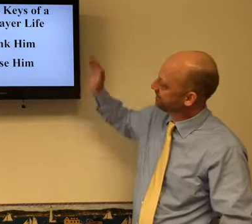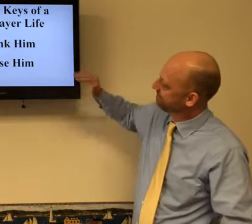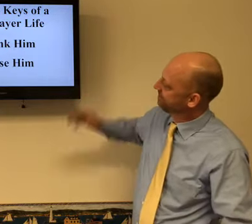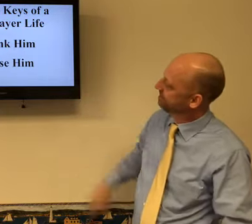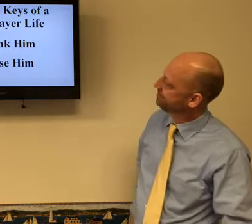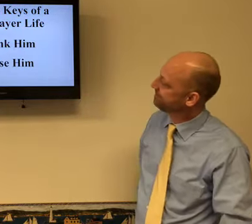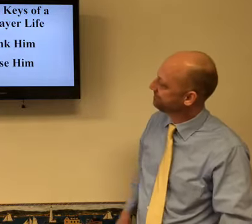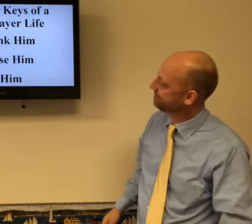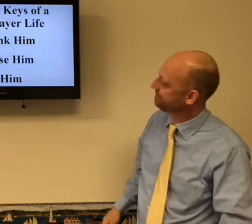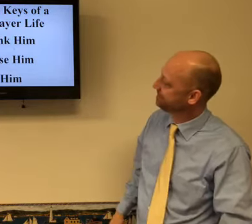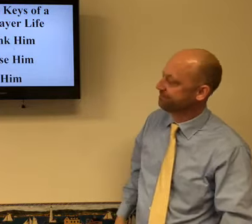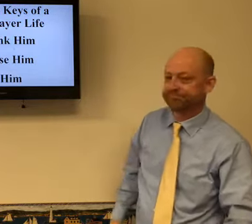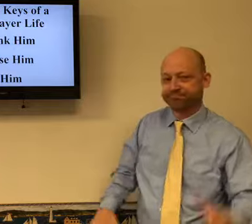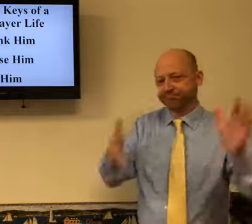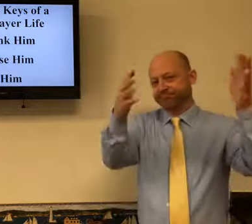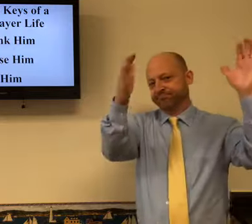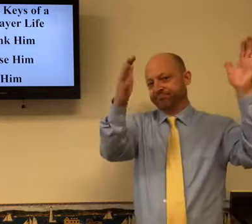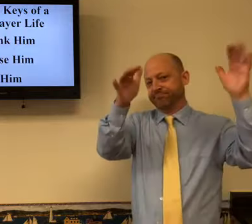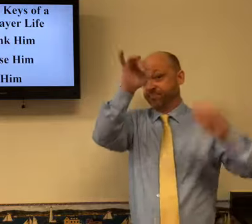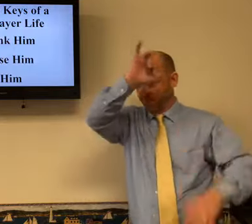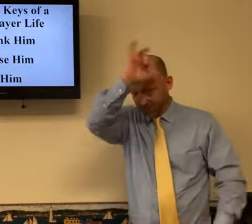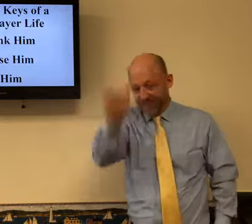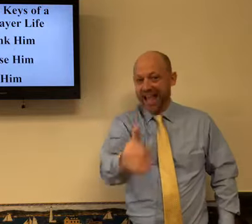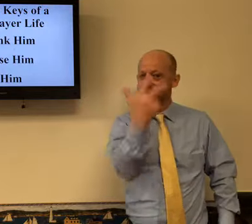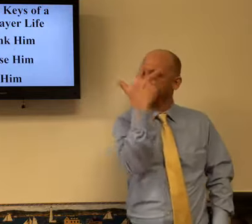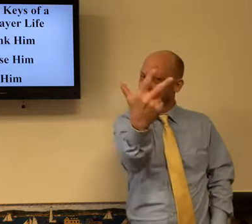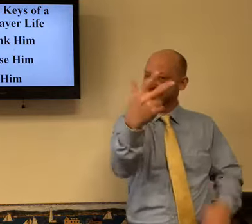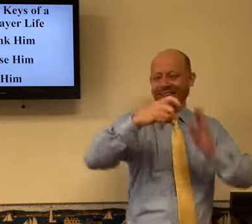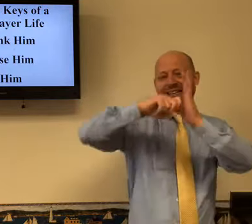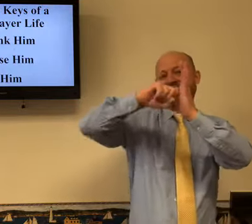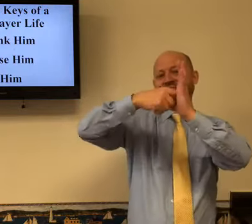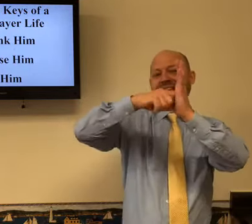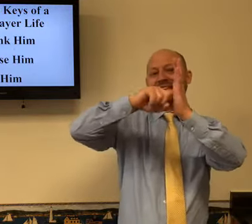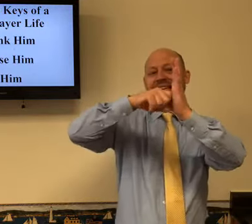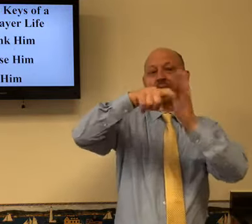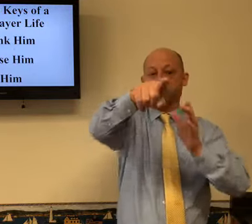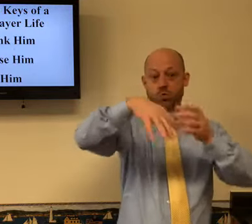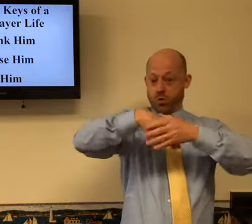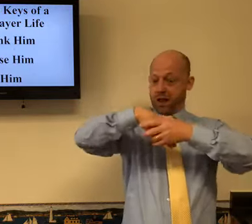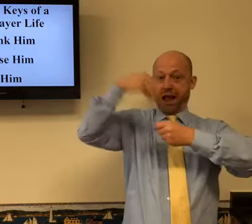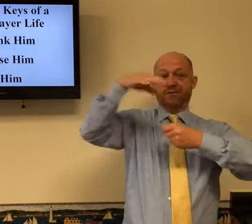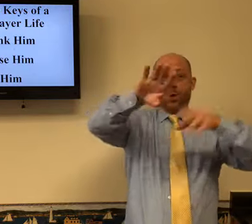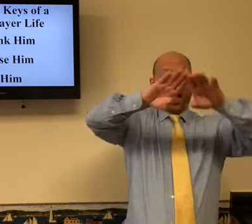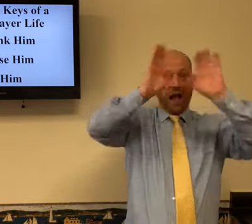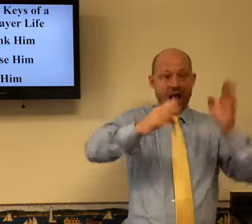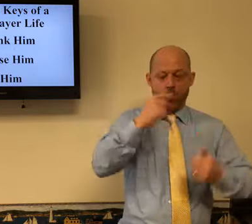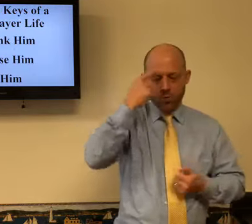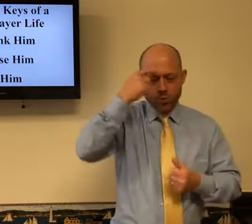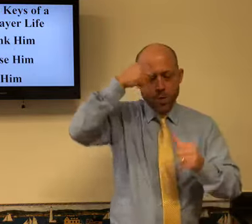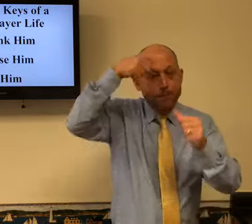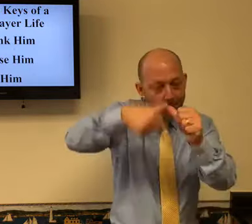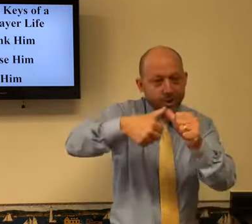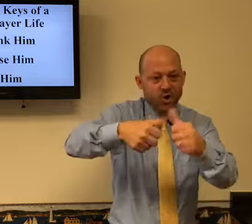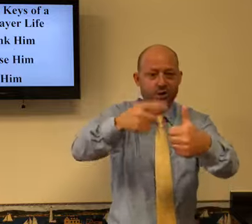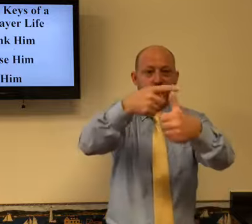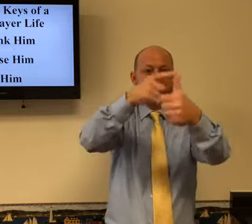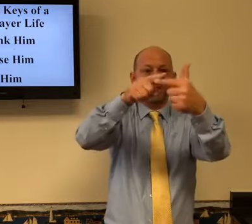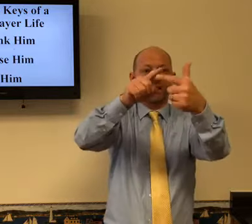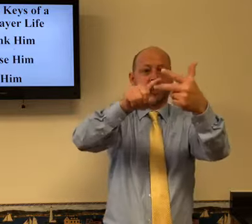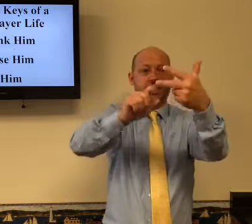Praise him. And number three, ask him. Those are the three keys to a good prayer life. When you're at home